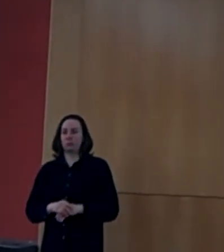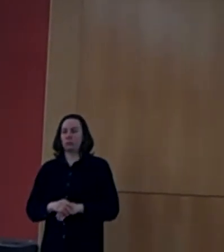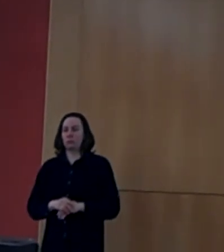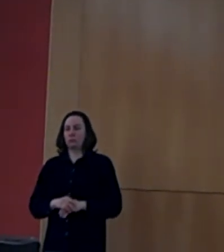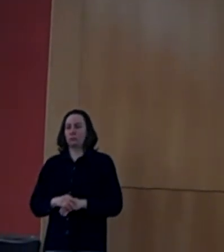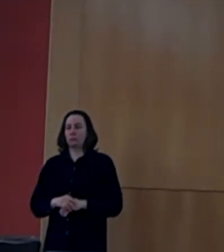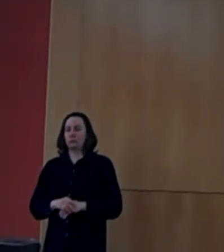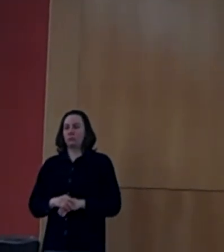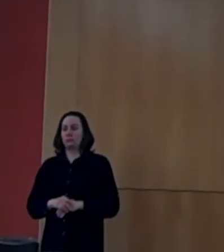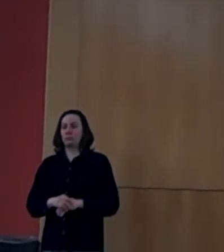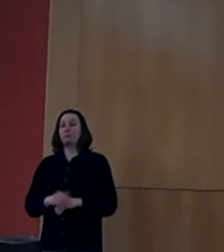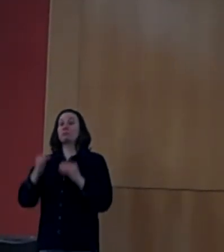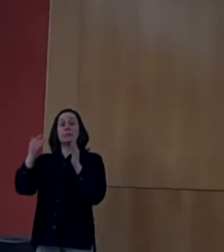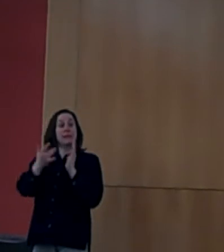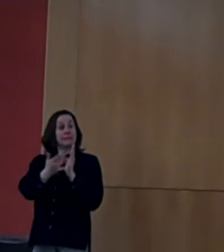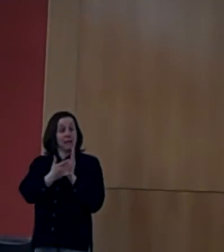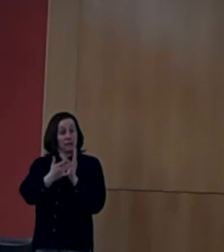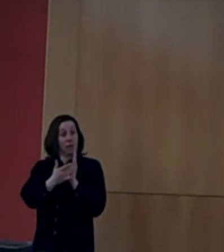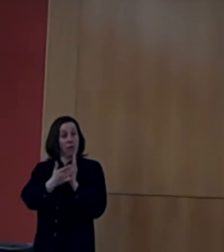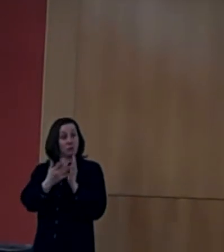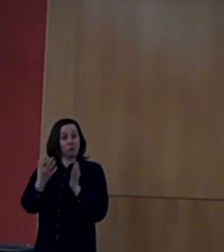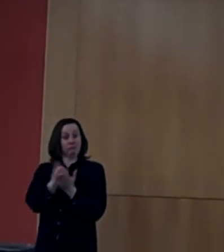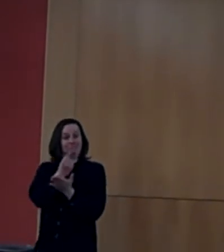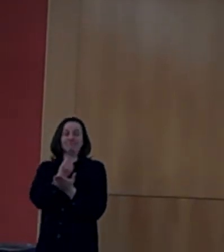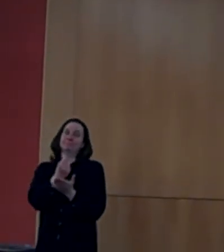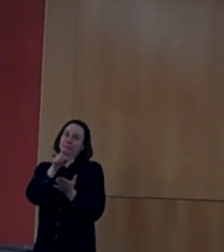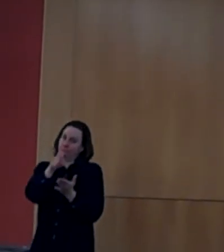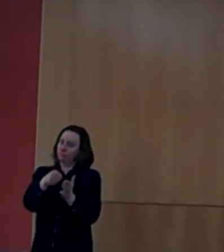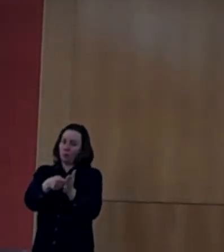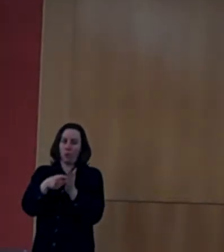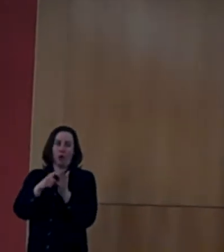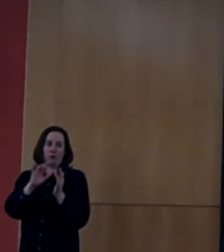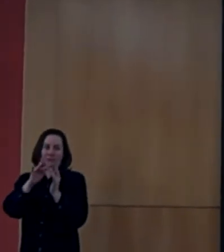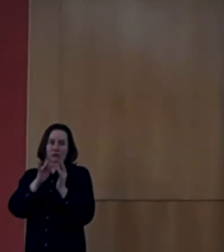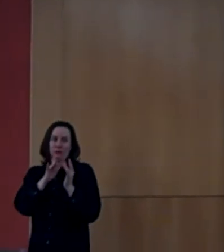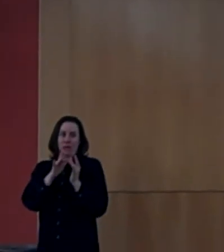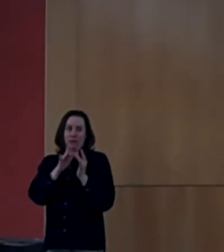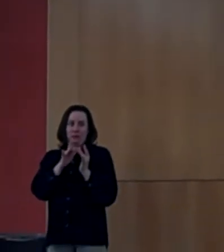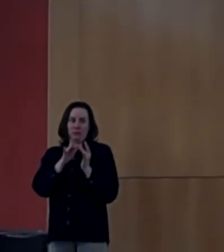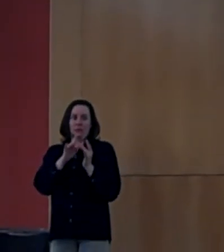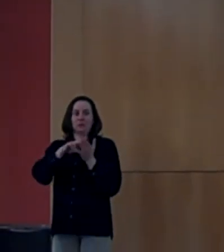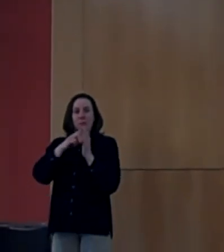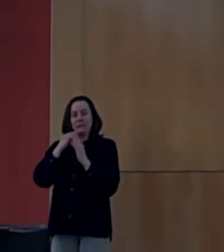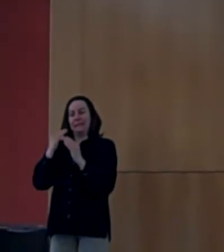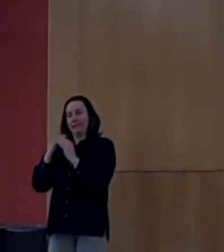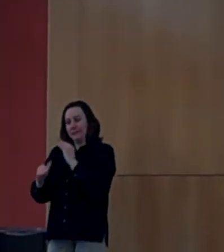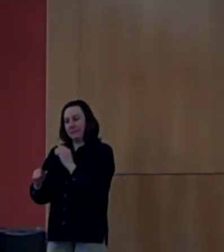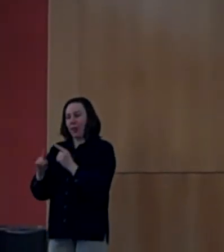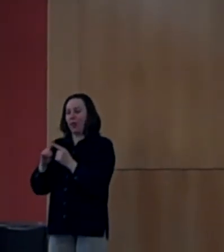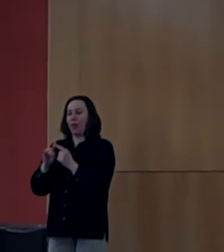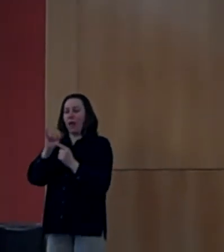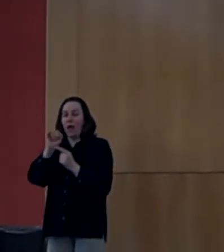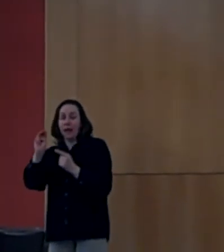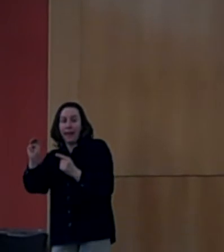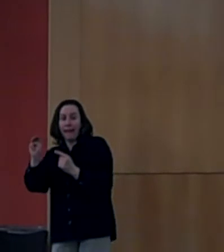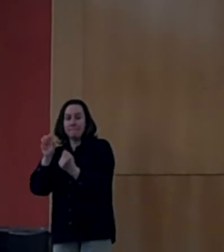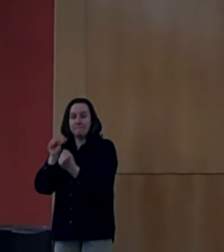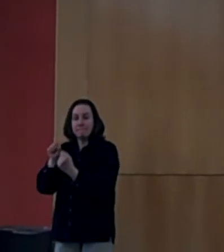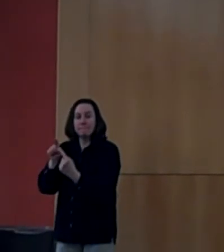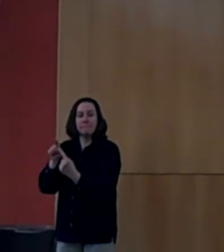Technological use required internet access, which meant I had to use email and instant messenger to communicate with my online